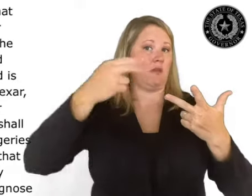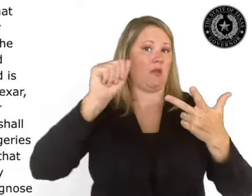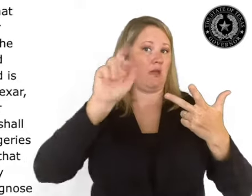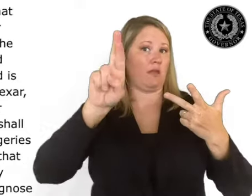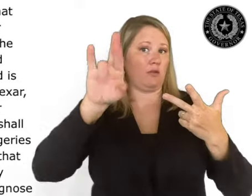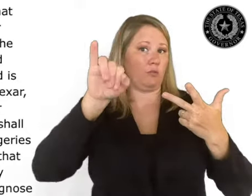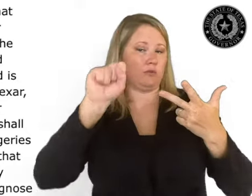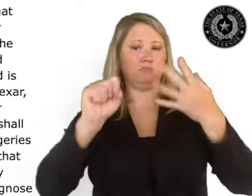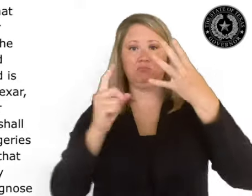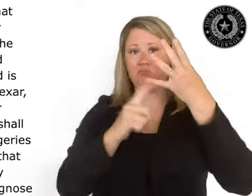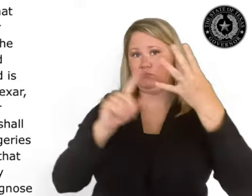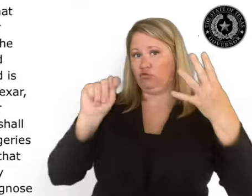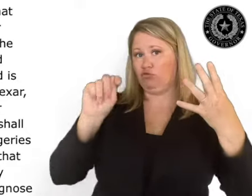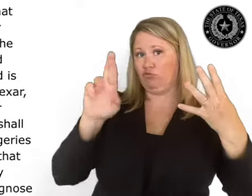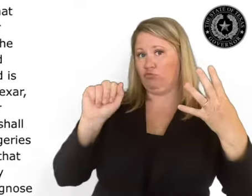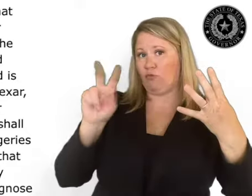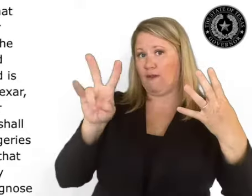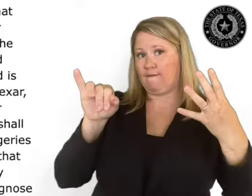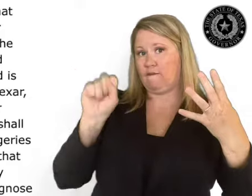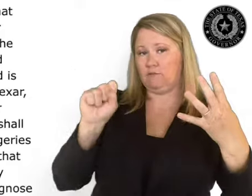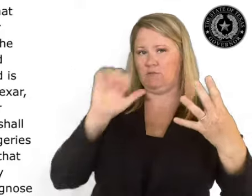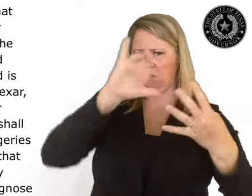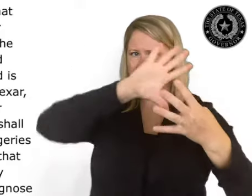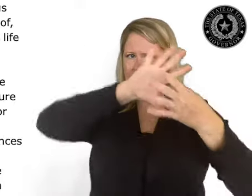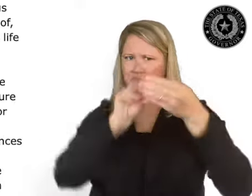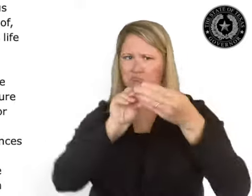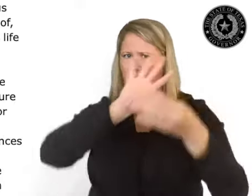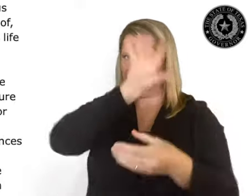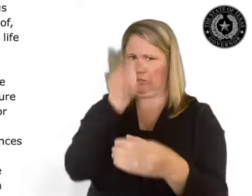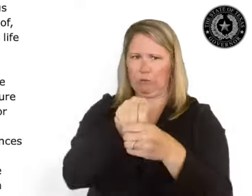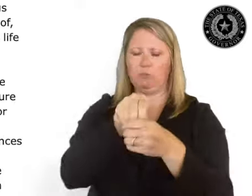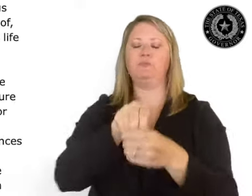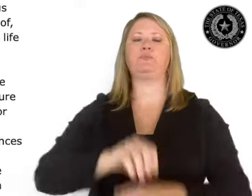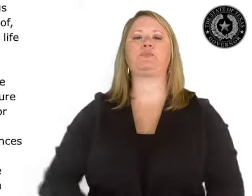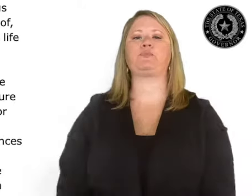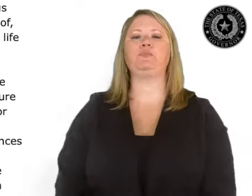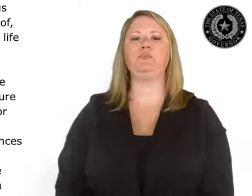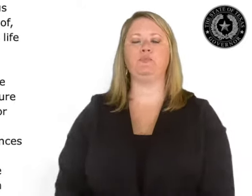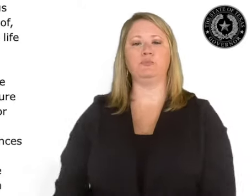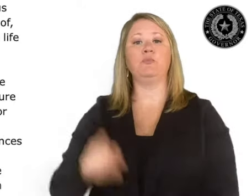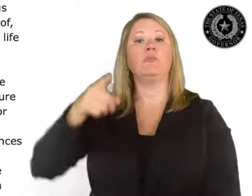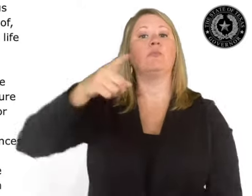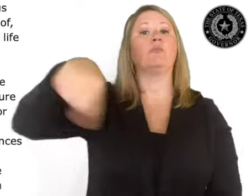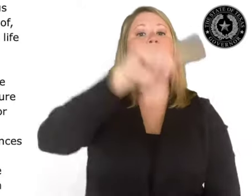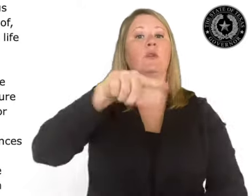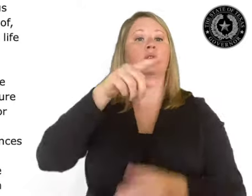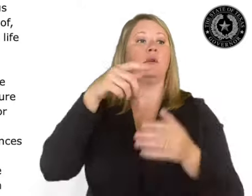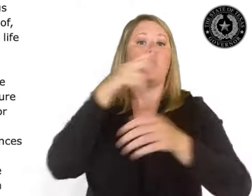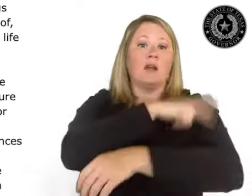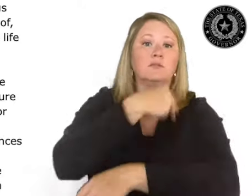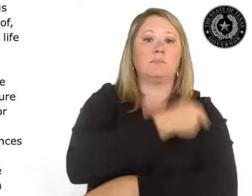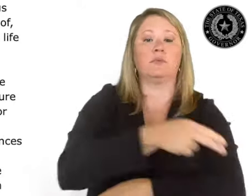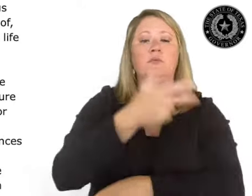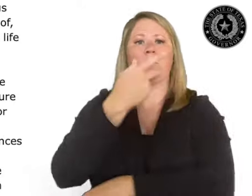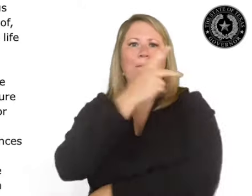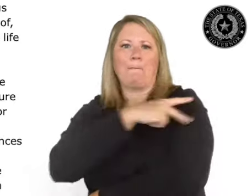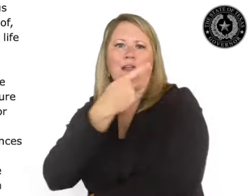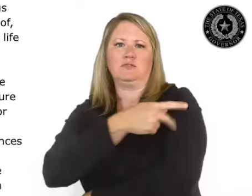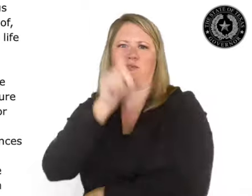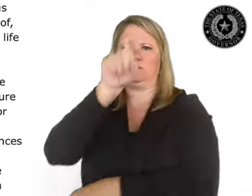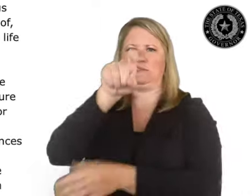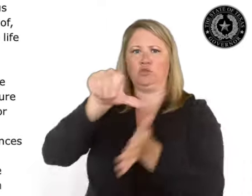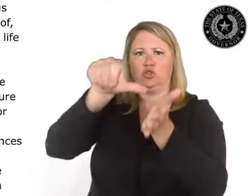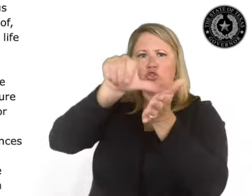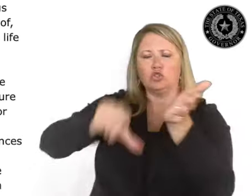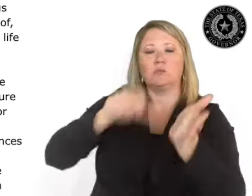that are not medically necessary to diagnose or correct a serious medical condition of, or to preserve the